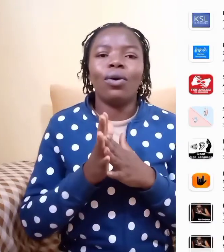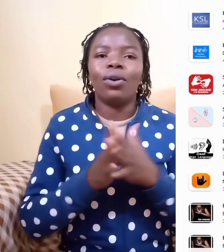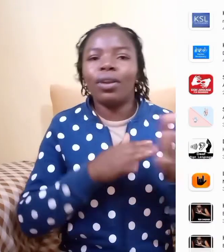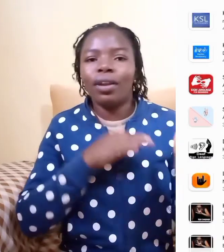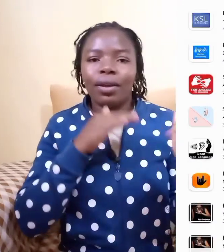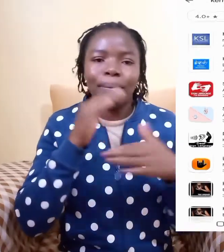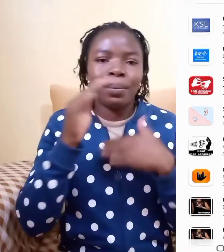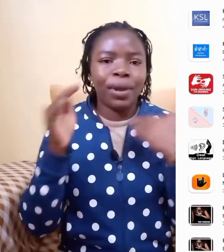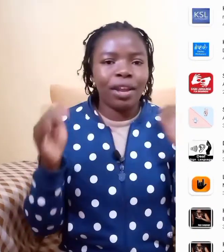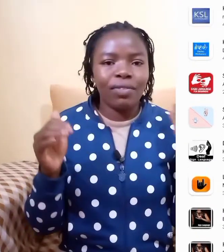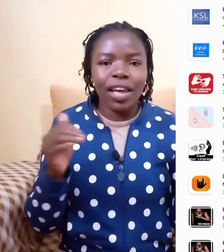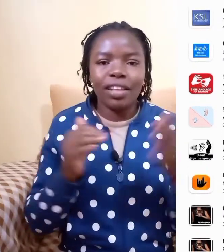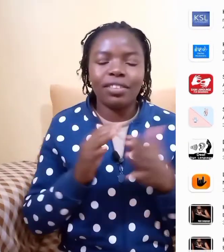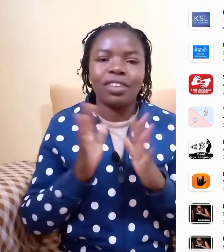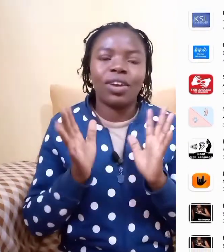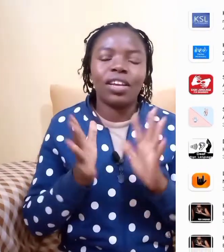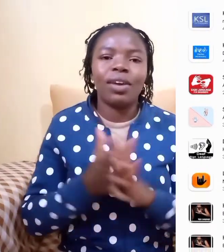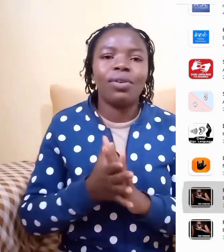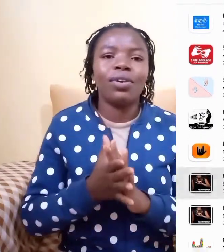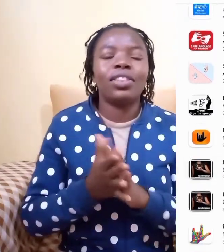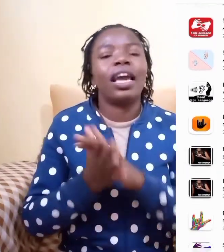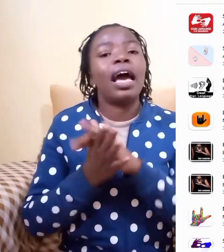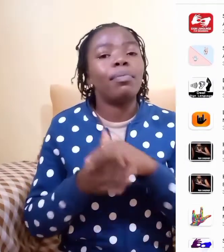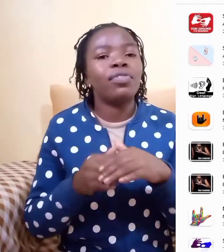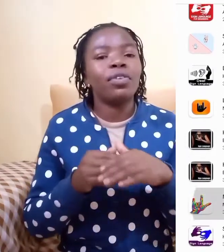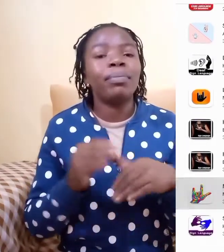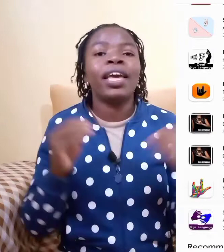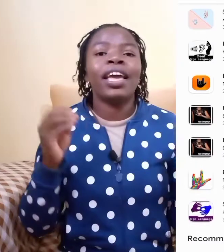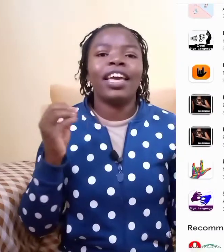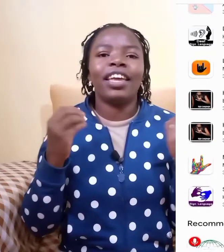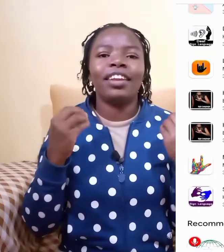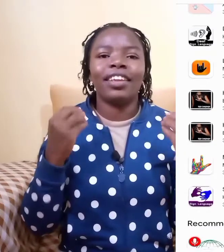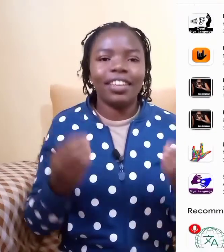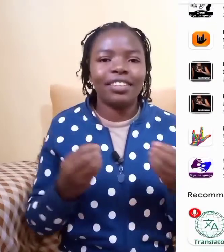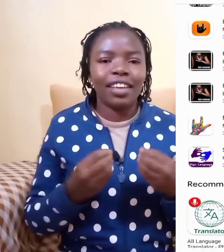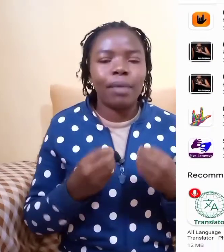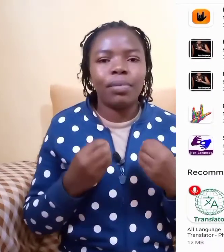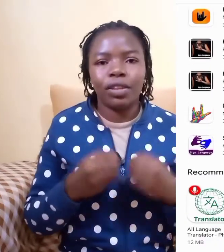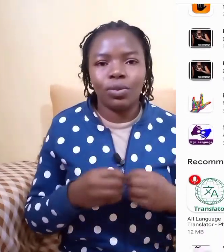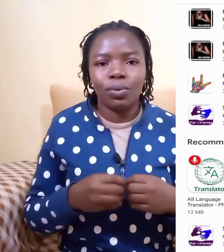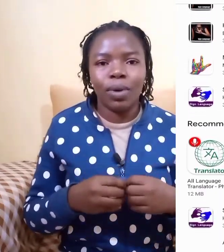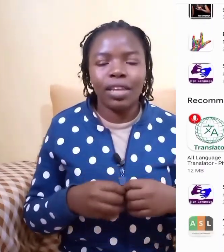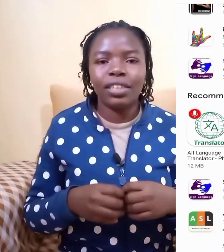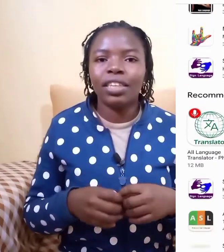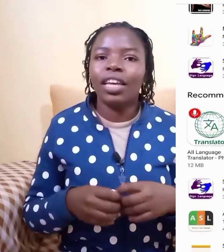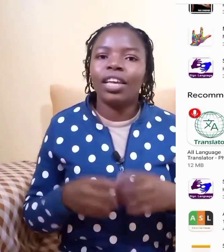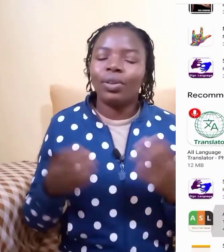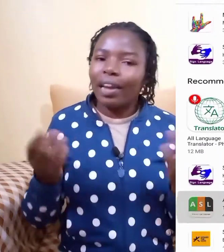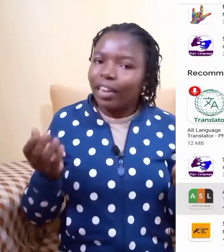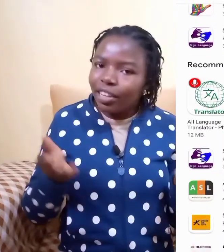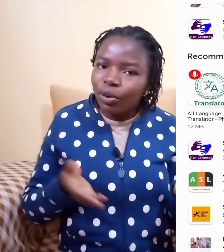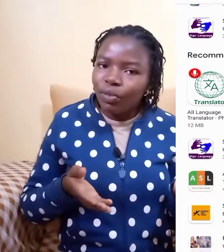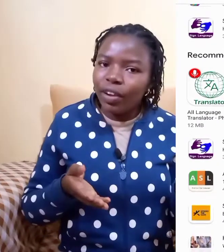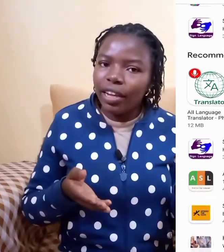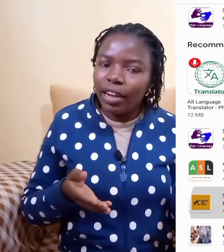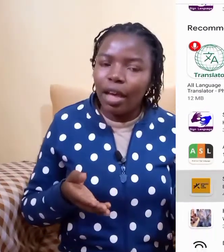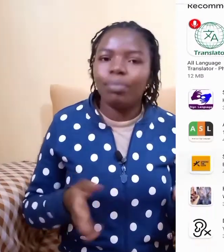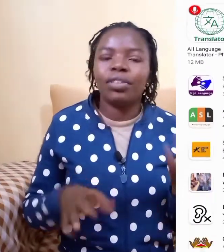wherever else that you can download the app from and get the app that you want you can get offline apps